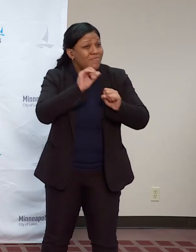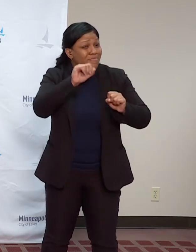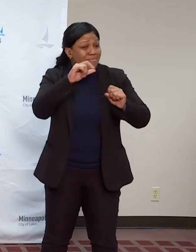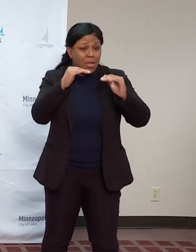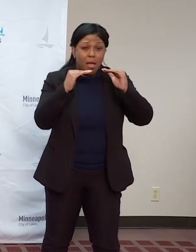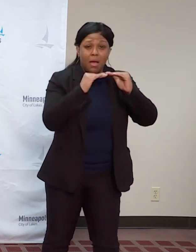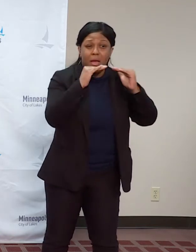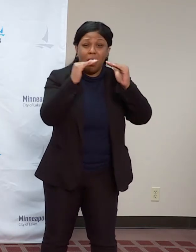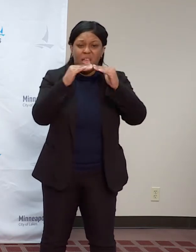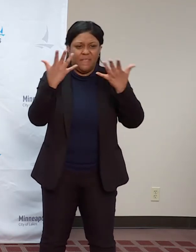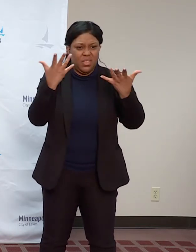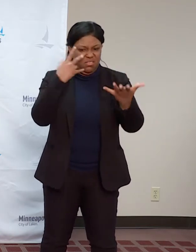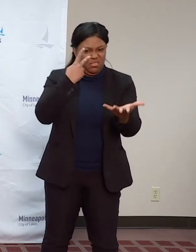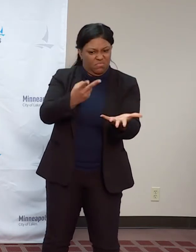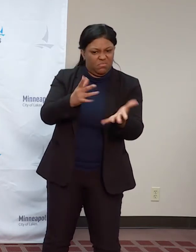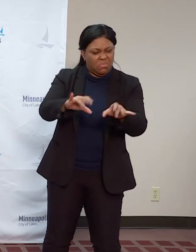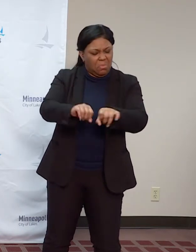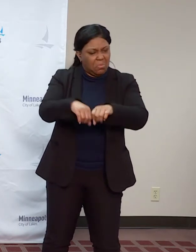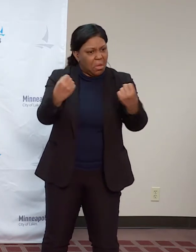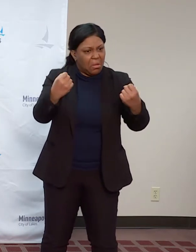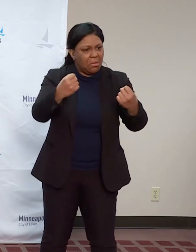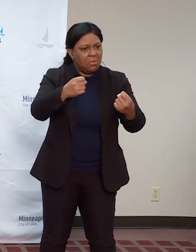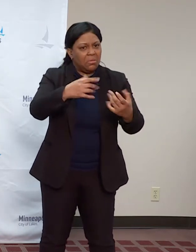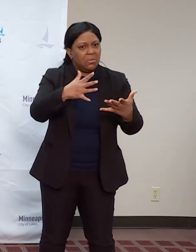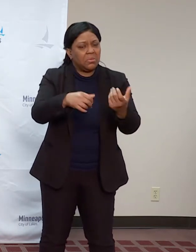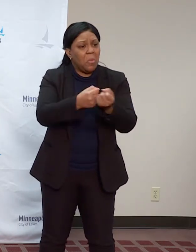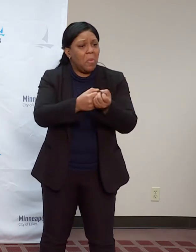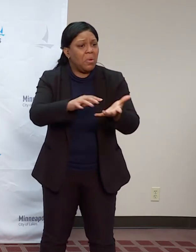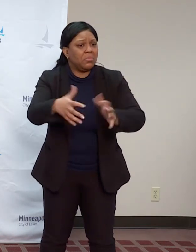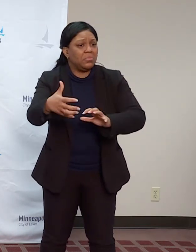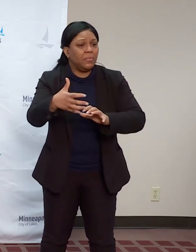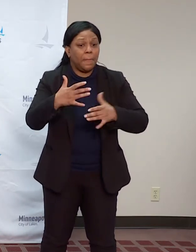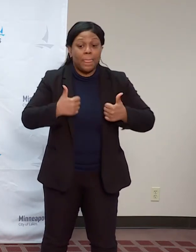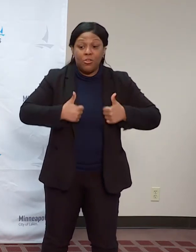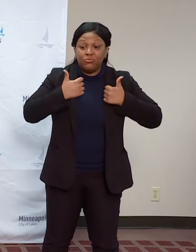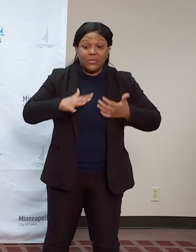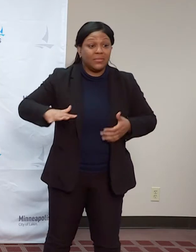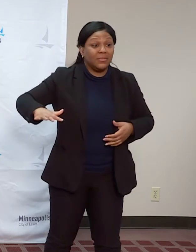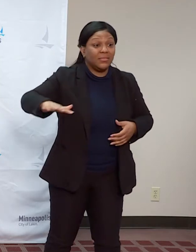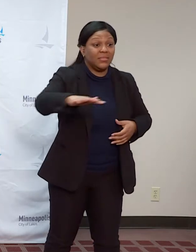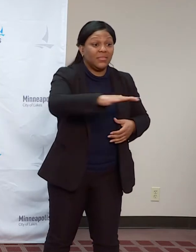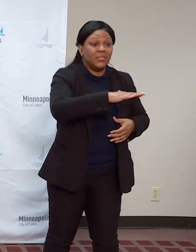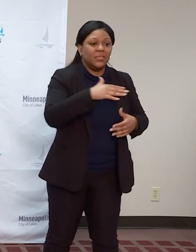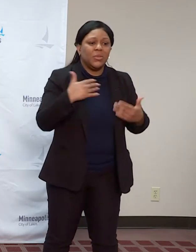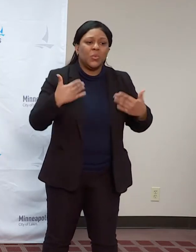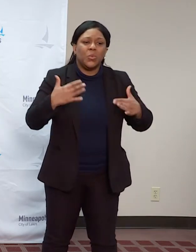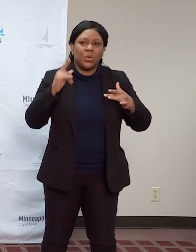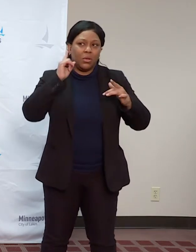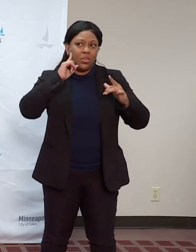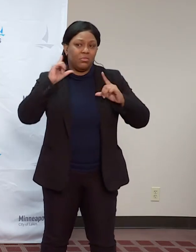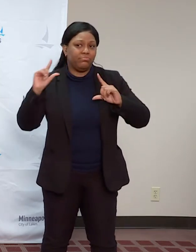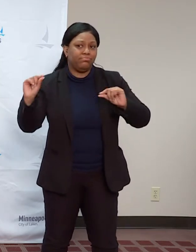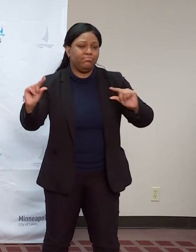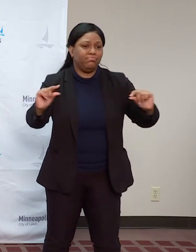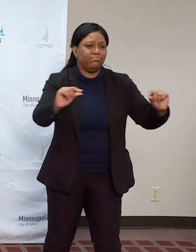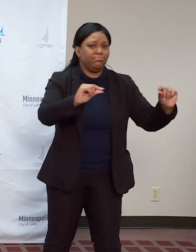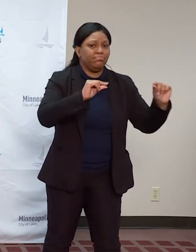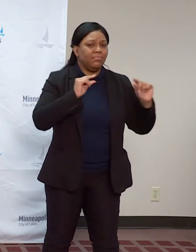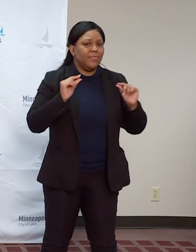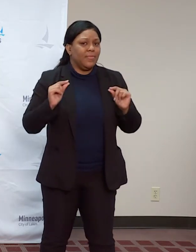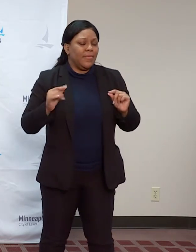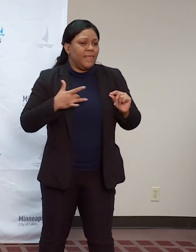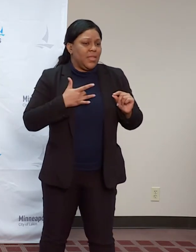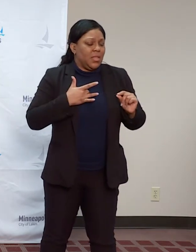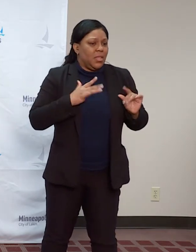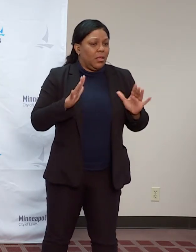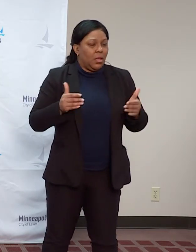it was easy for them to believe rumors and gossip. Too often, it led